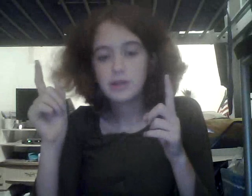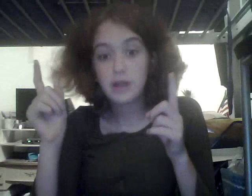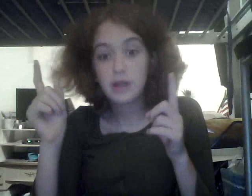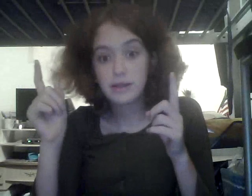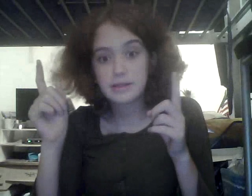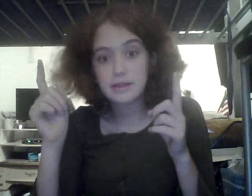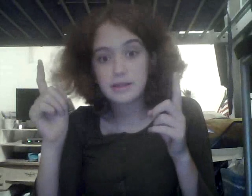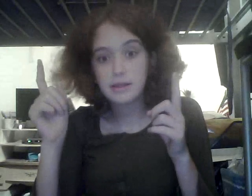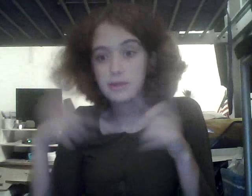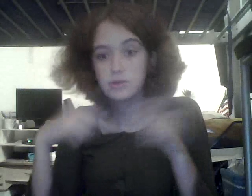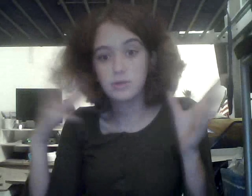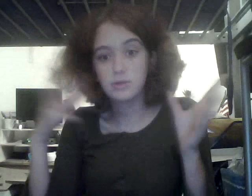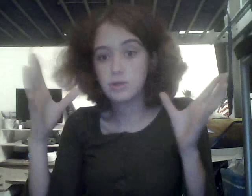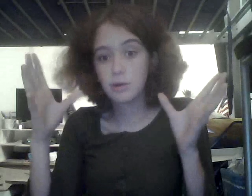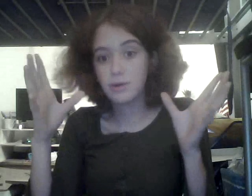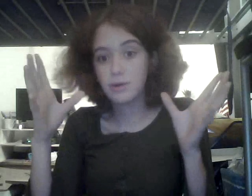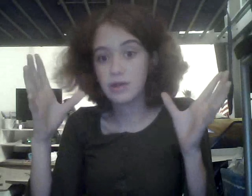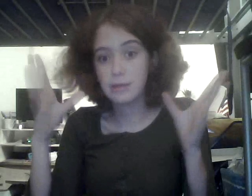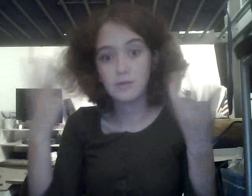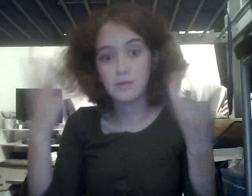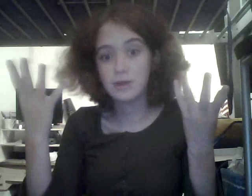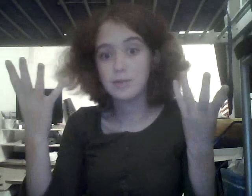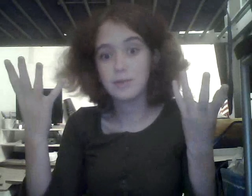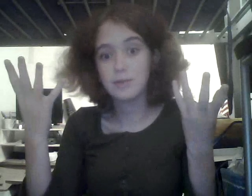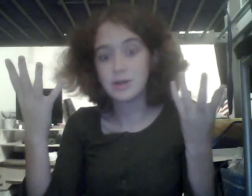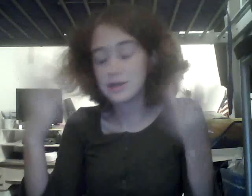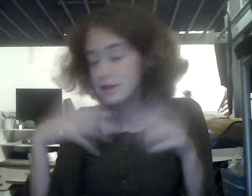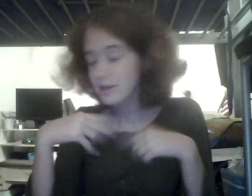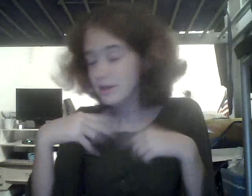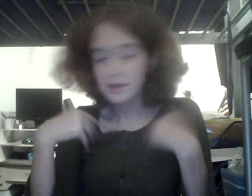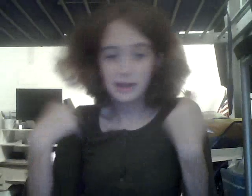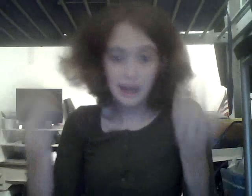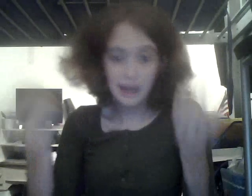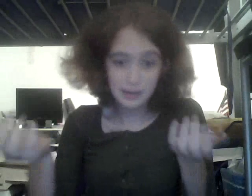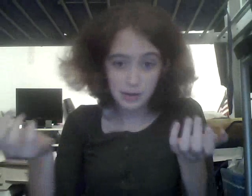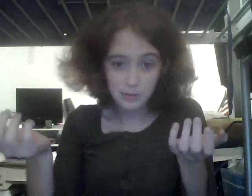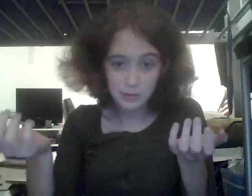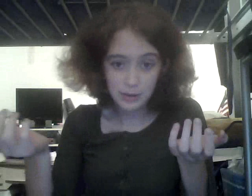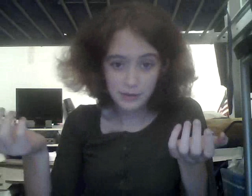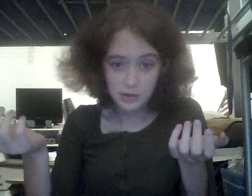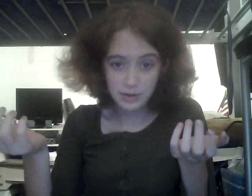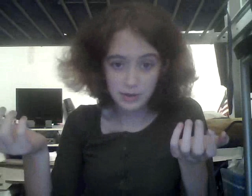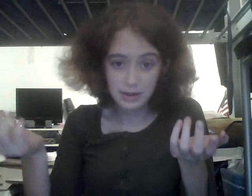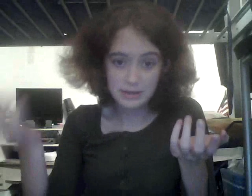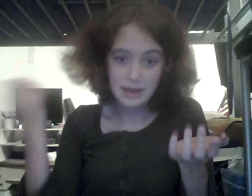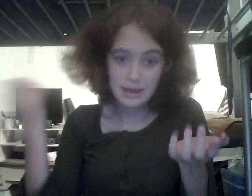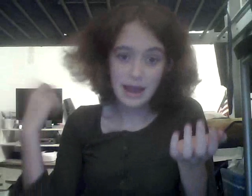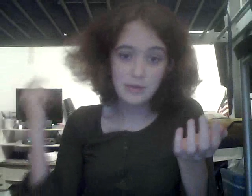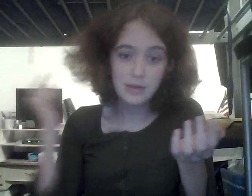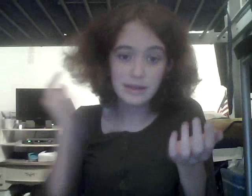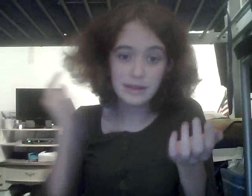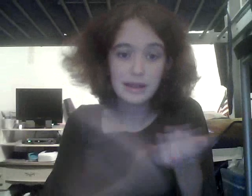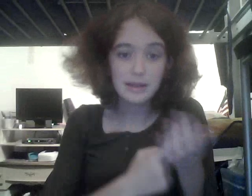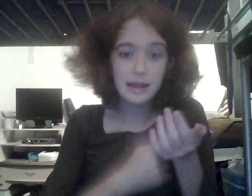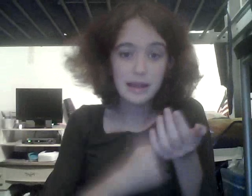Chalix. There's a new Charmon name for anyone that wants it. Um, who would win in fight, Charlie or Alex? I do not think that, I think,